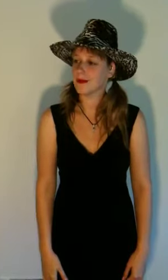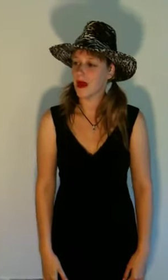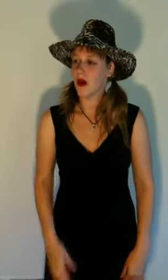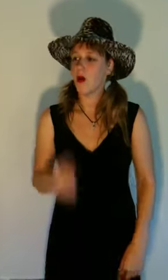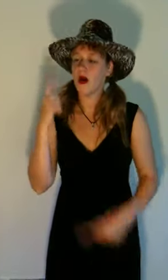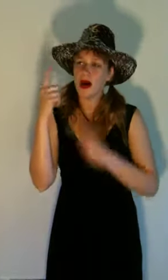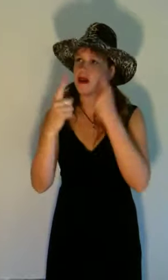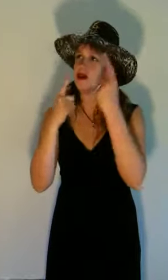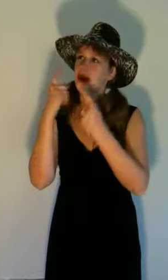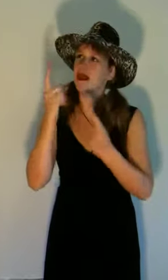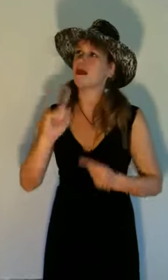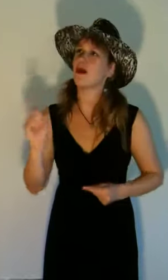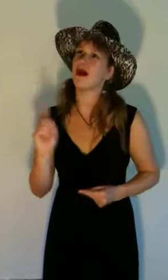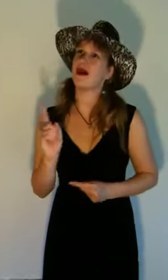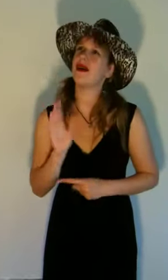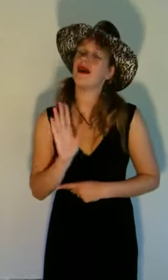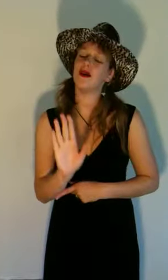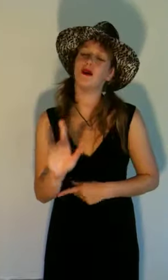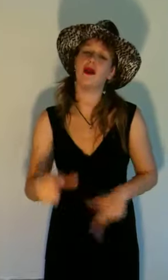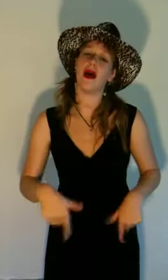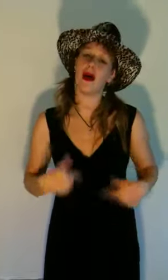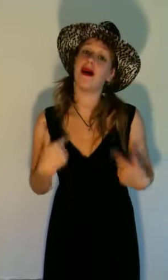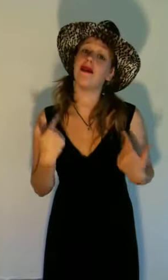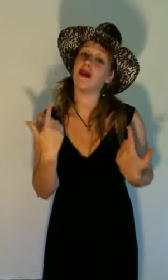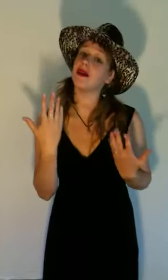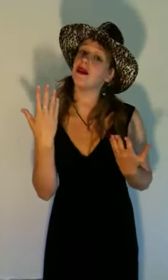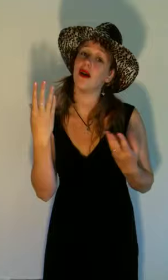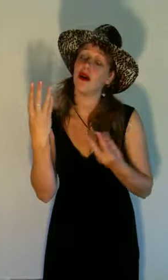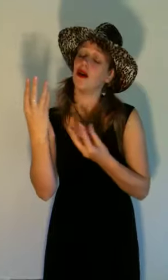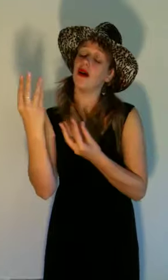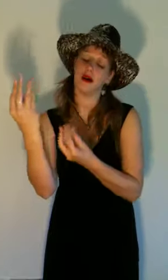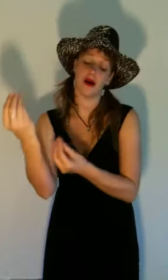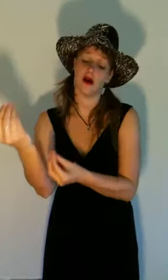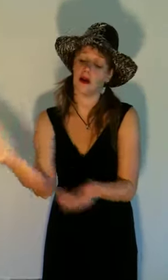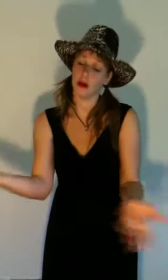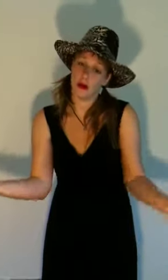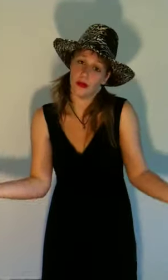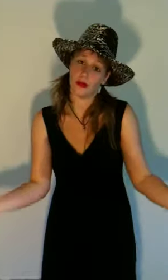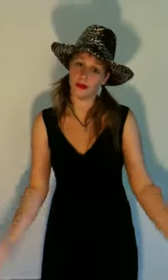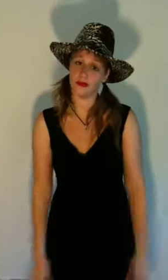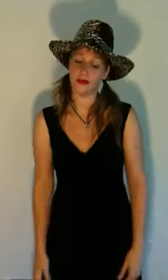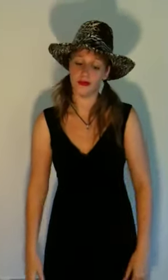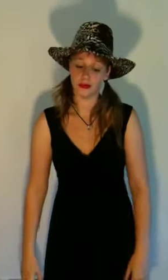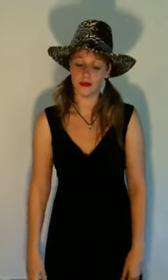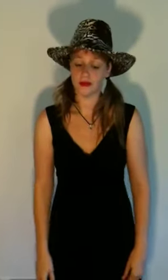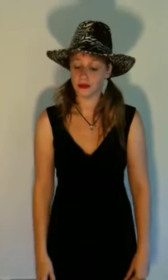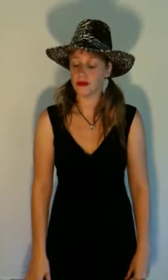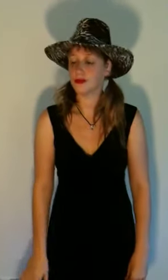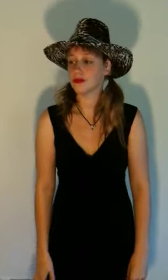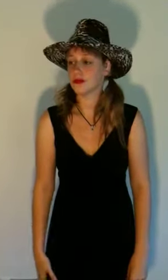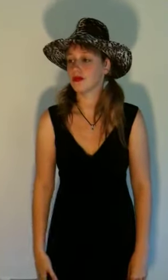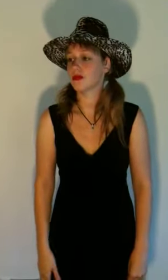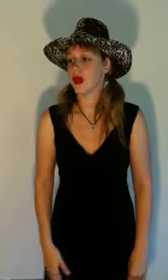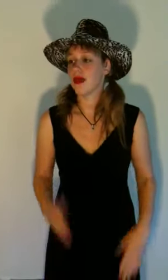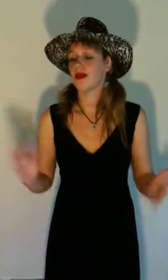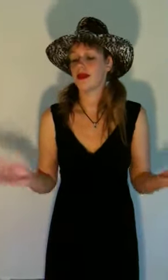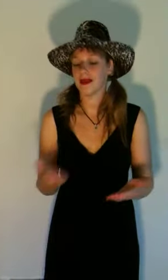Wondering where your life is gonna go This